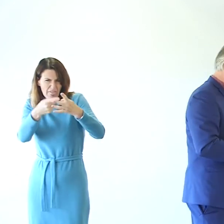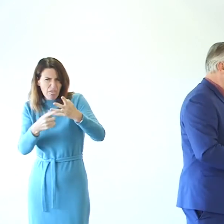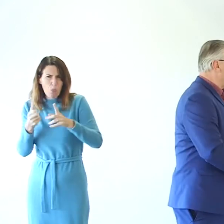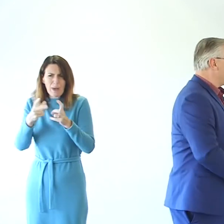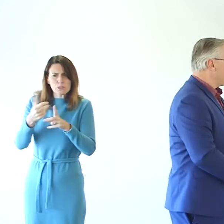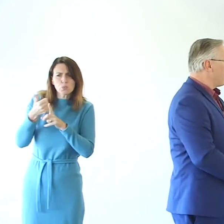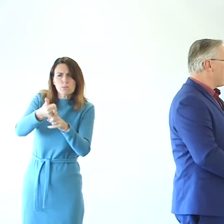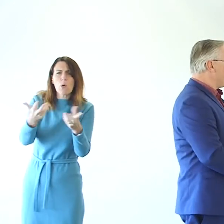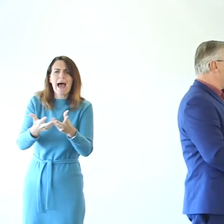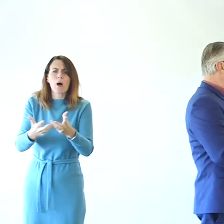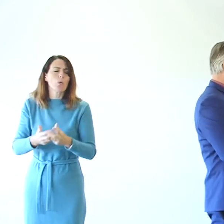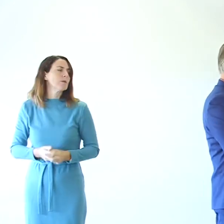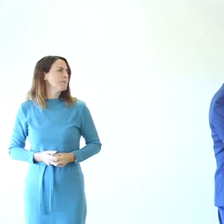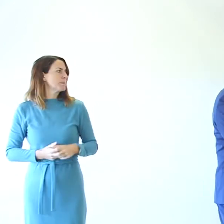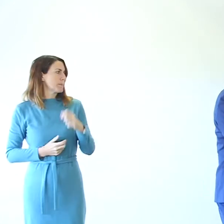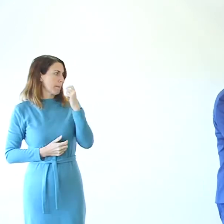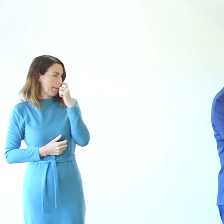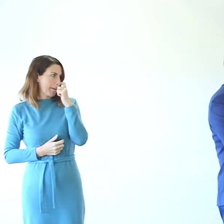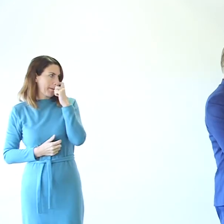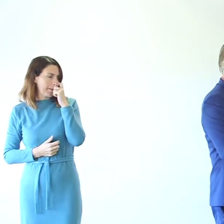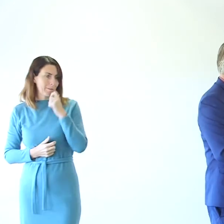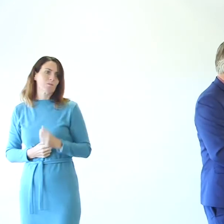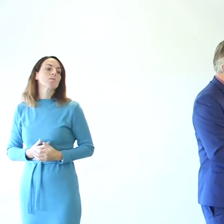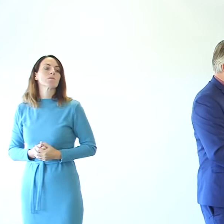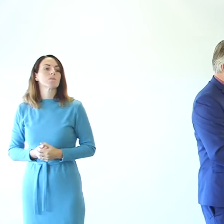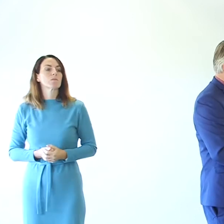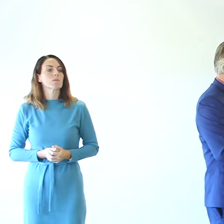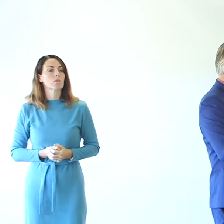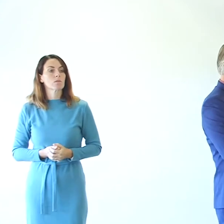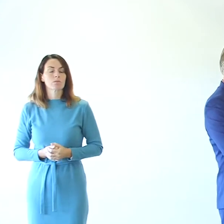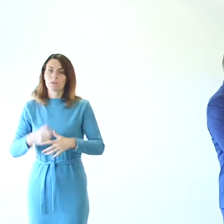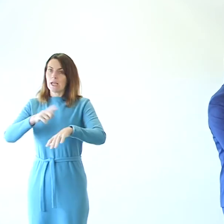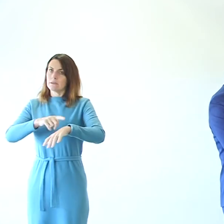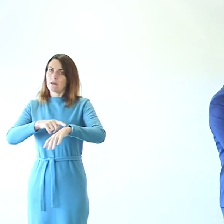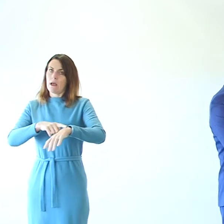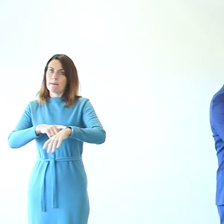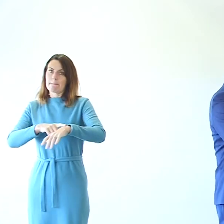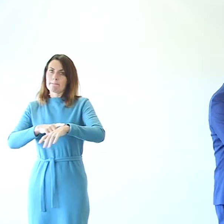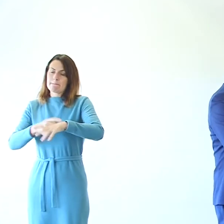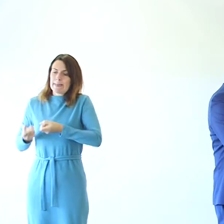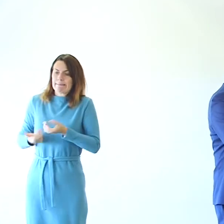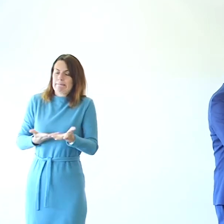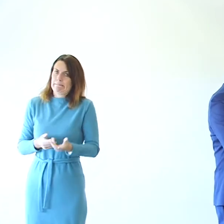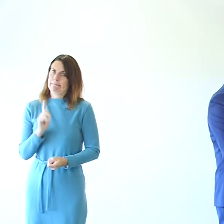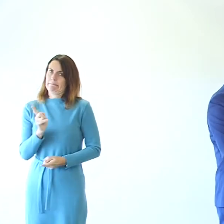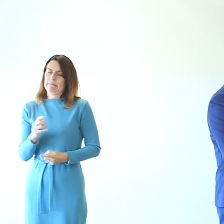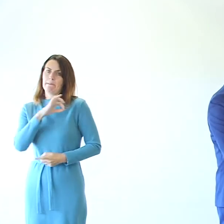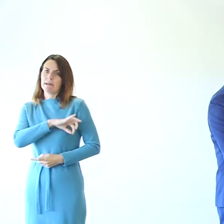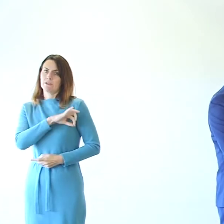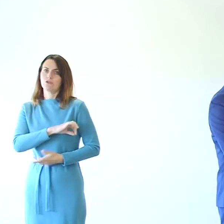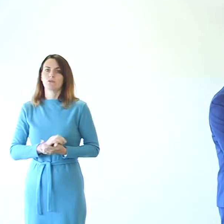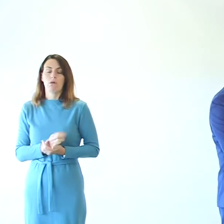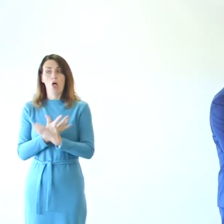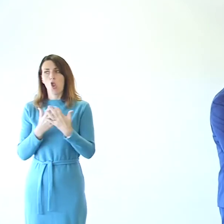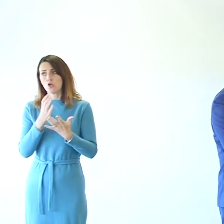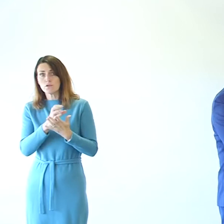want me to add Go on, you have a go. I think donating your time is really beneficial. There are lots